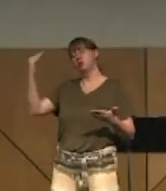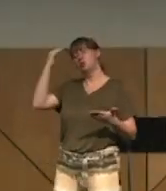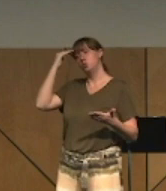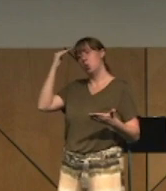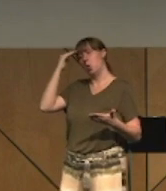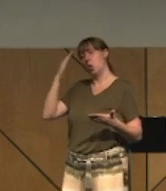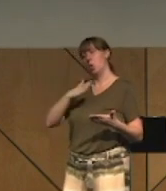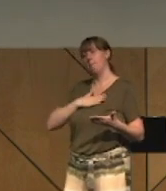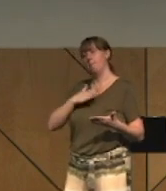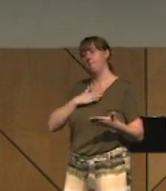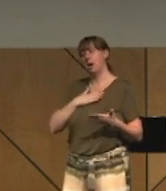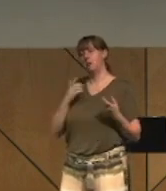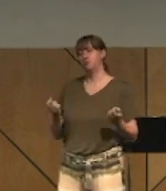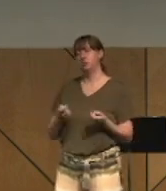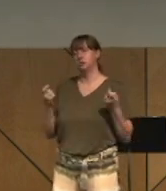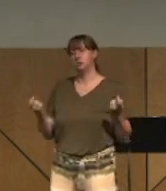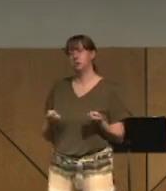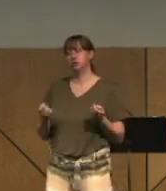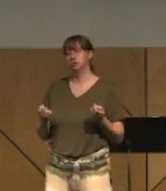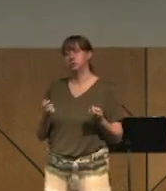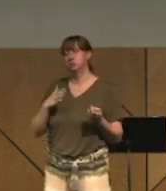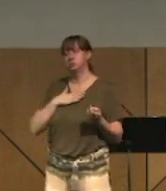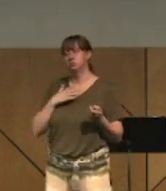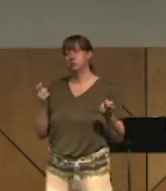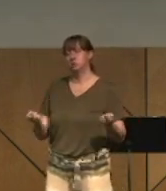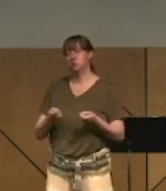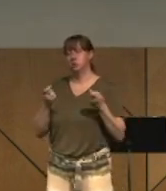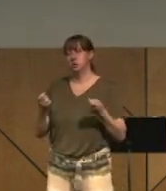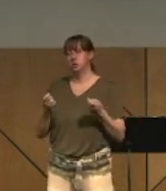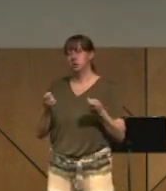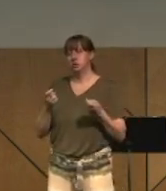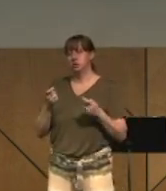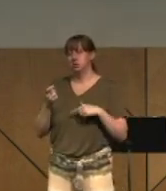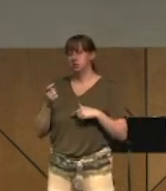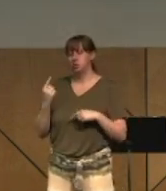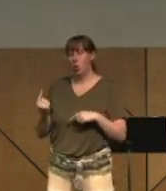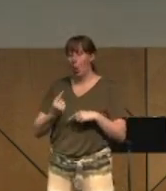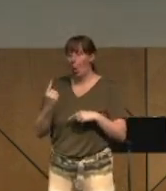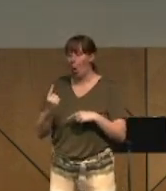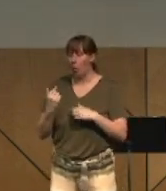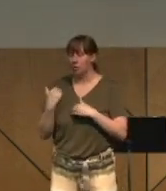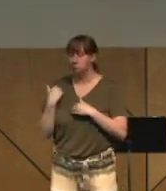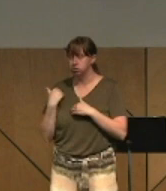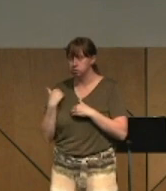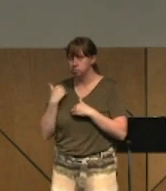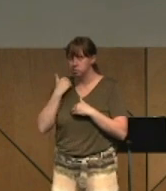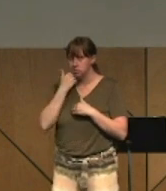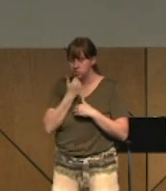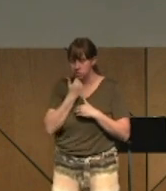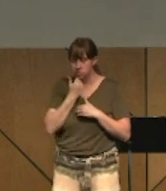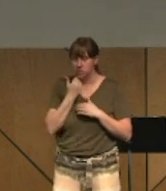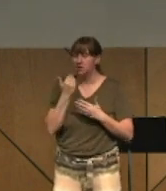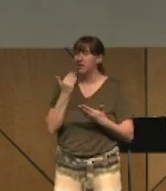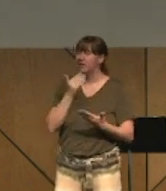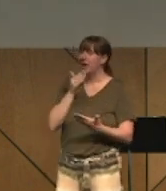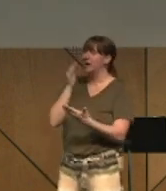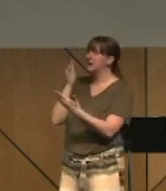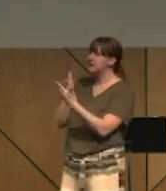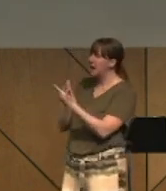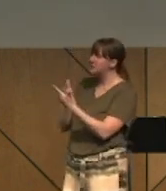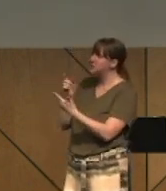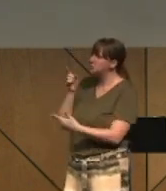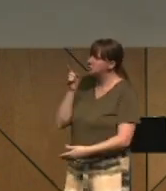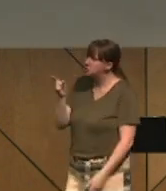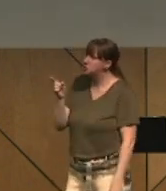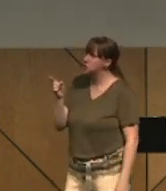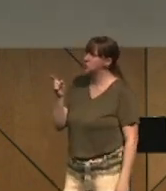and my sin is ever before me. Against you, God, you only have I